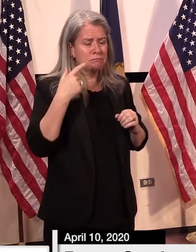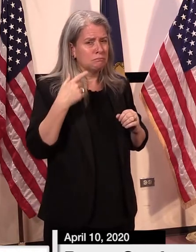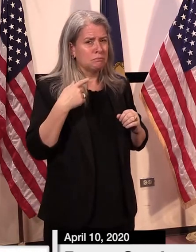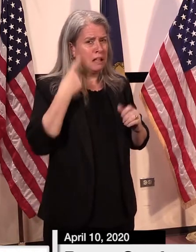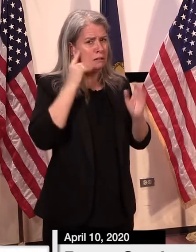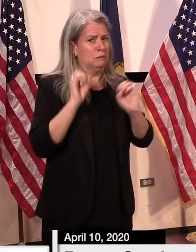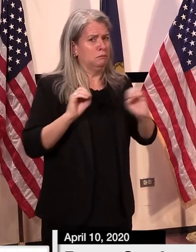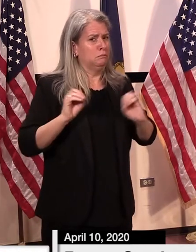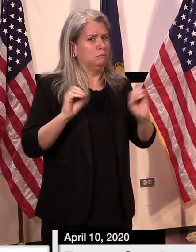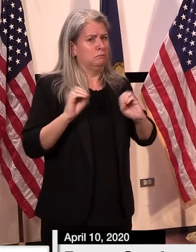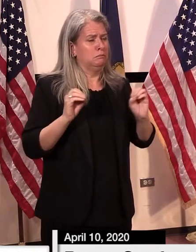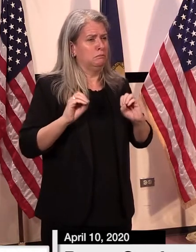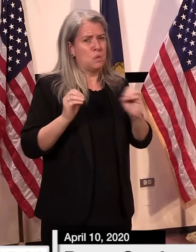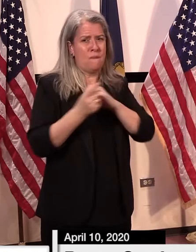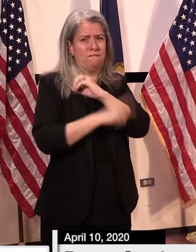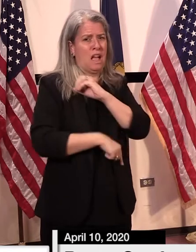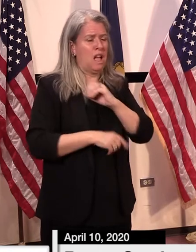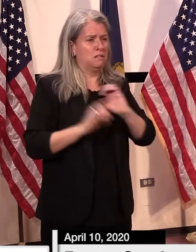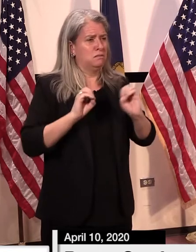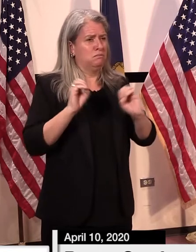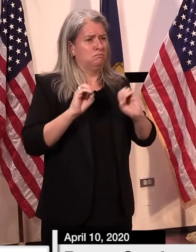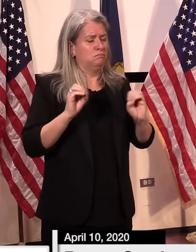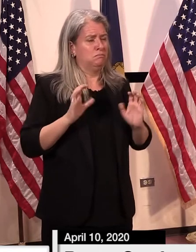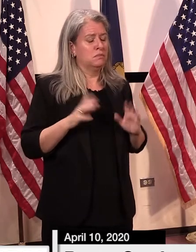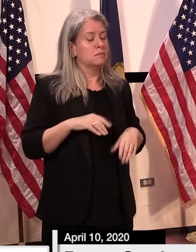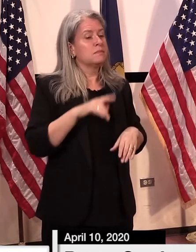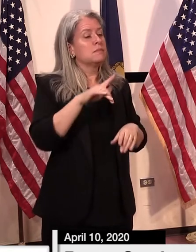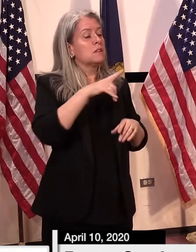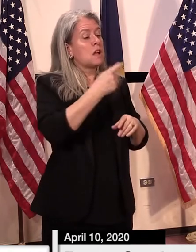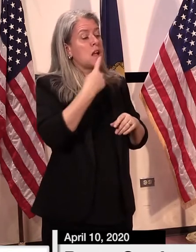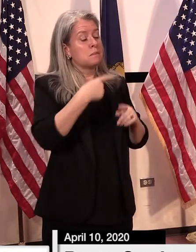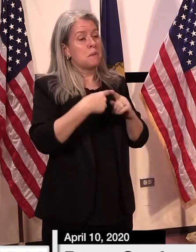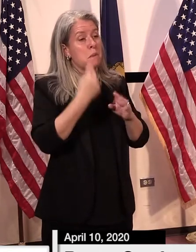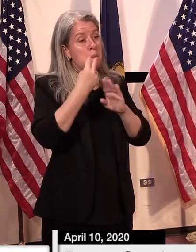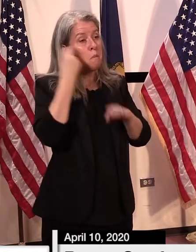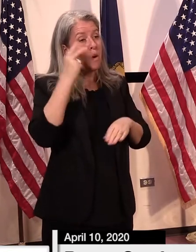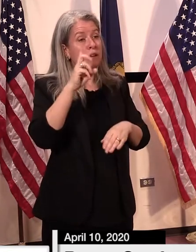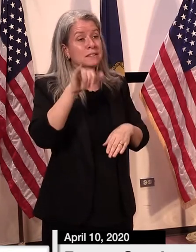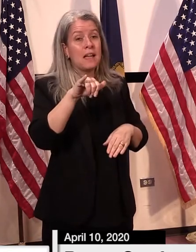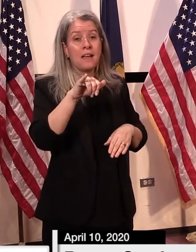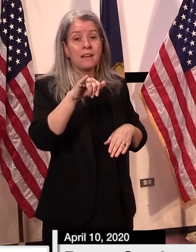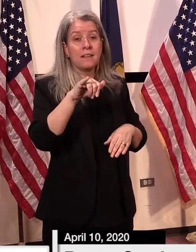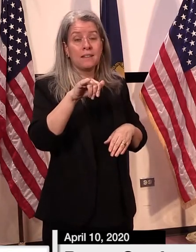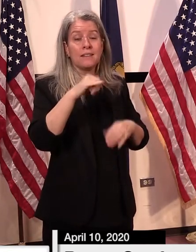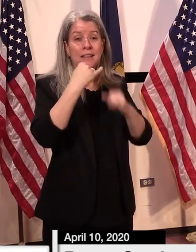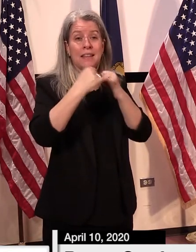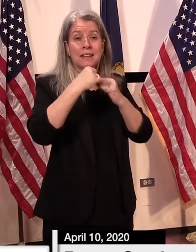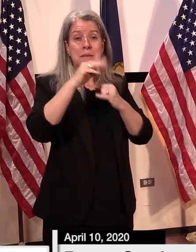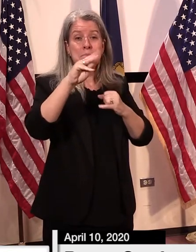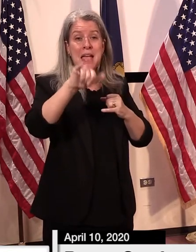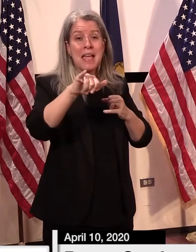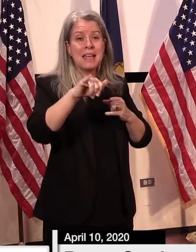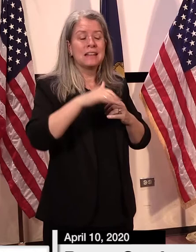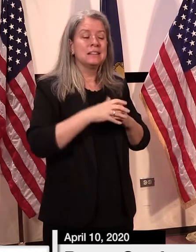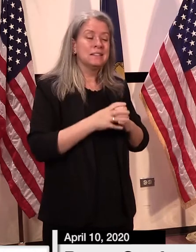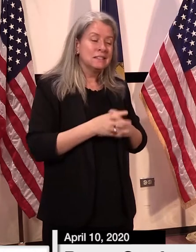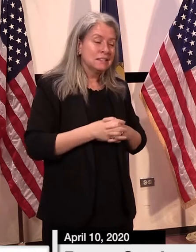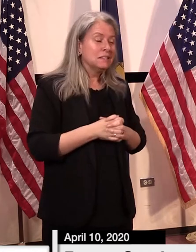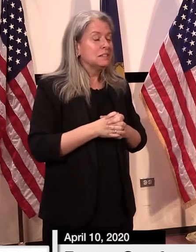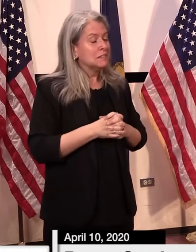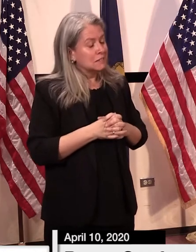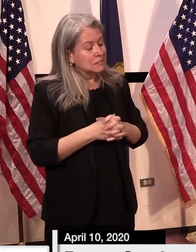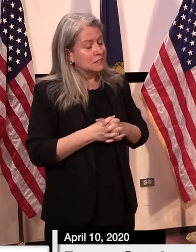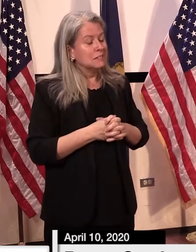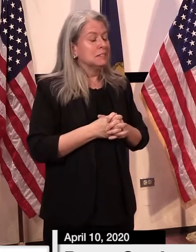at this point in time. In terms of Memorial Day, yeah, that's tough. That's a tough one. We'll